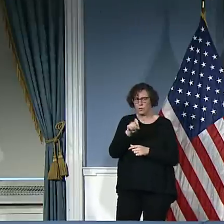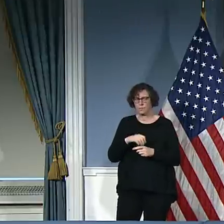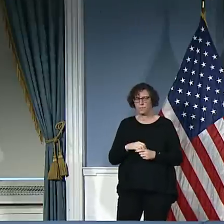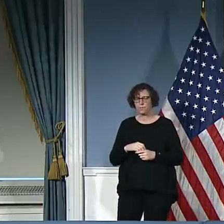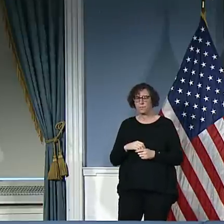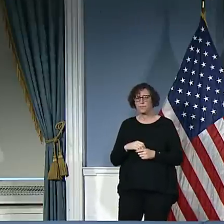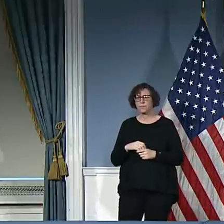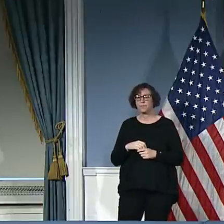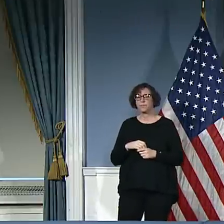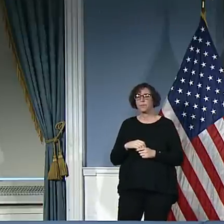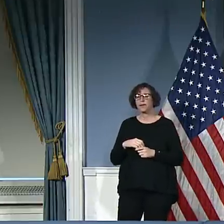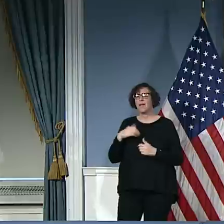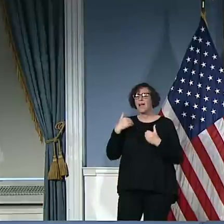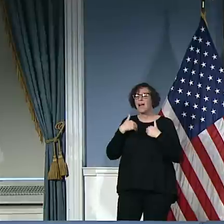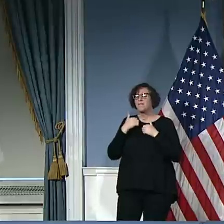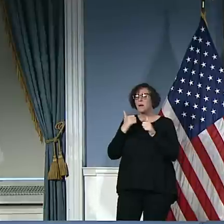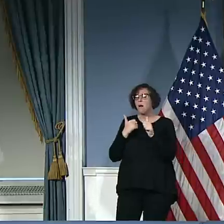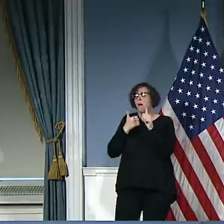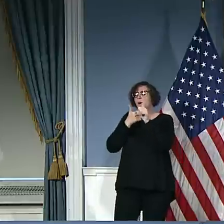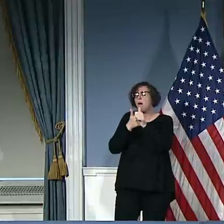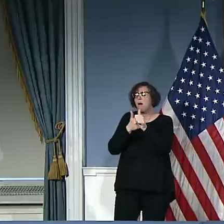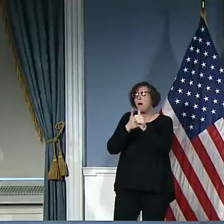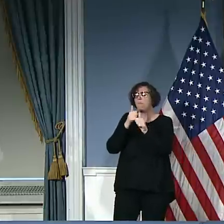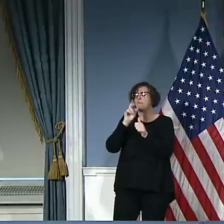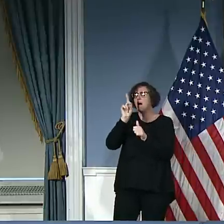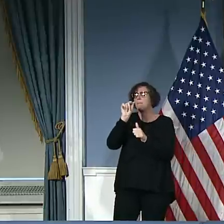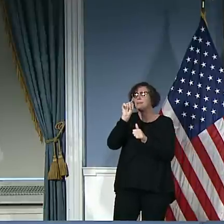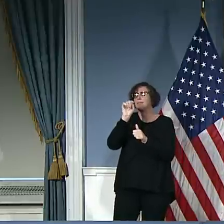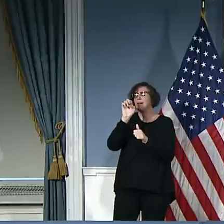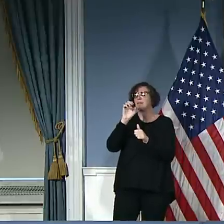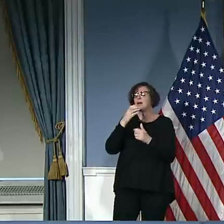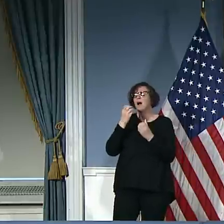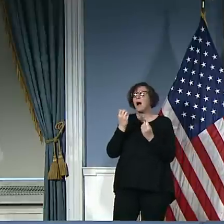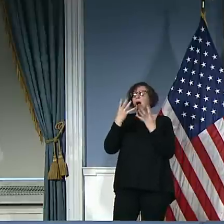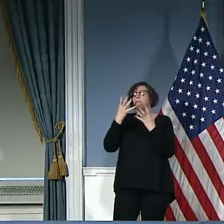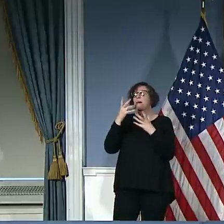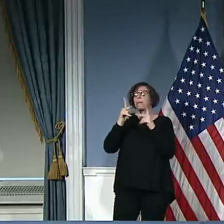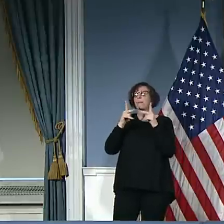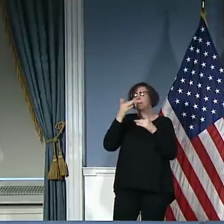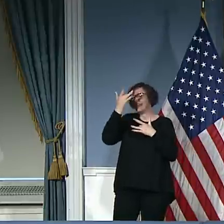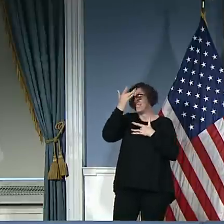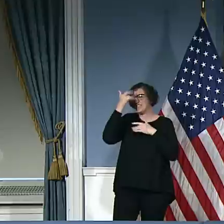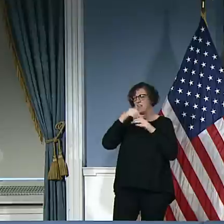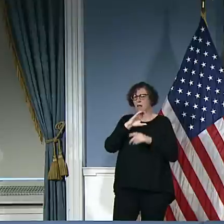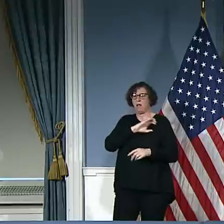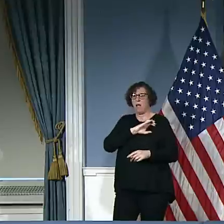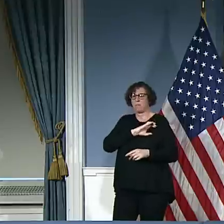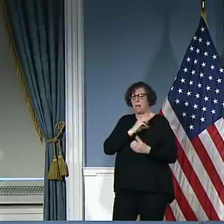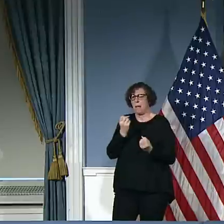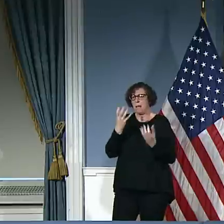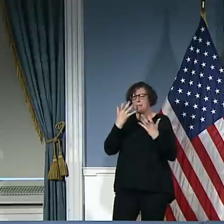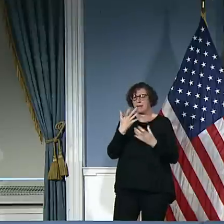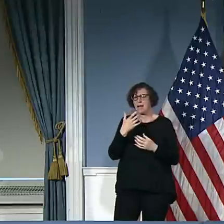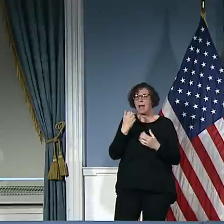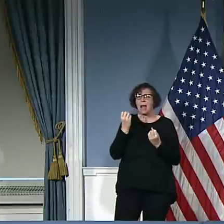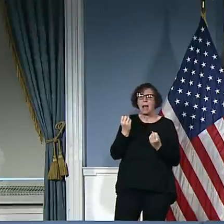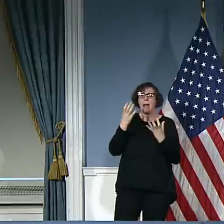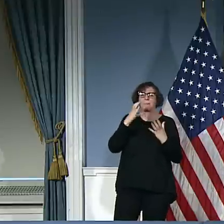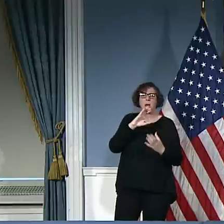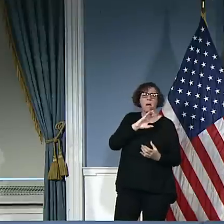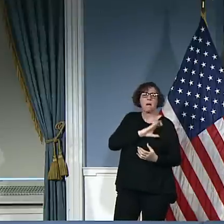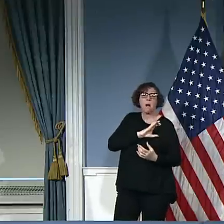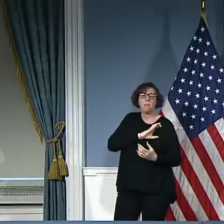contracted the virus and the percentage of officers and civilians who have called out sick or out on sick leave?